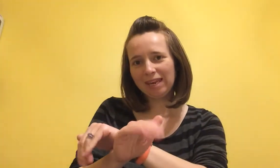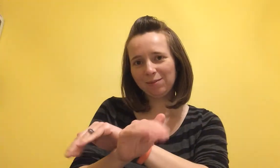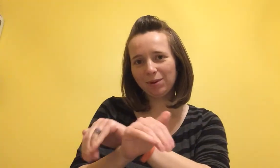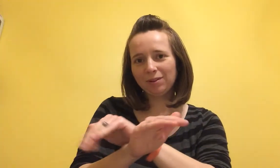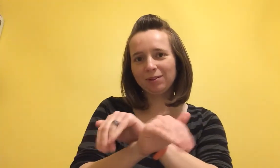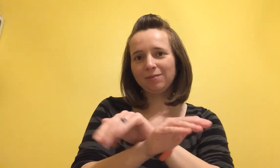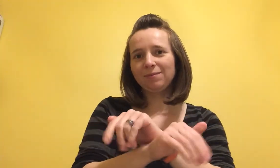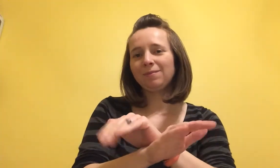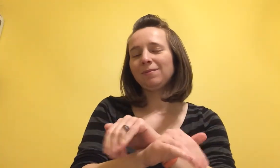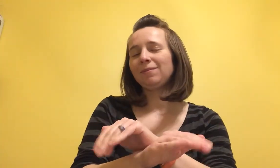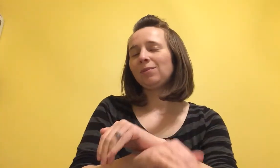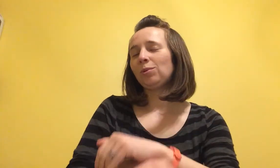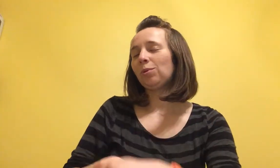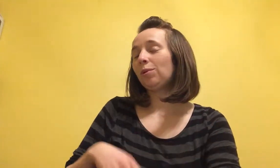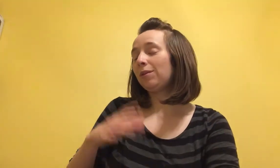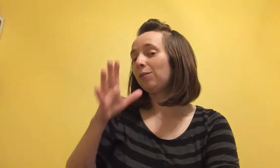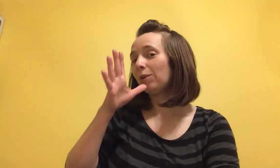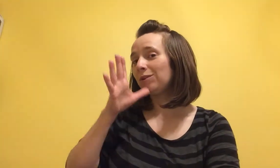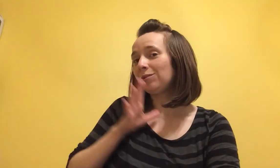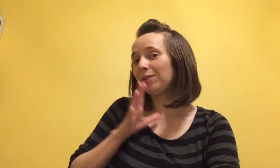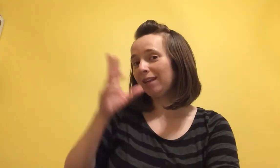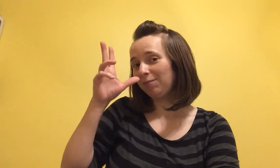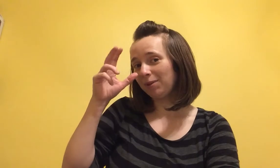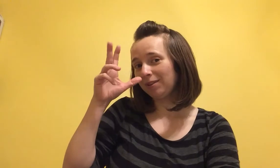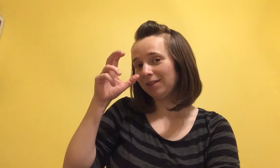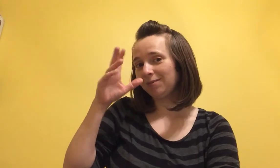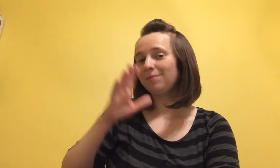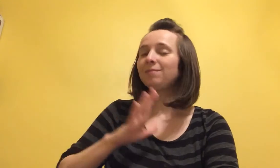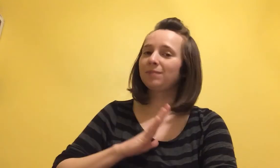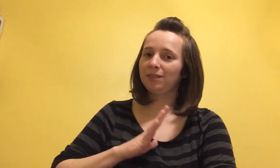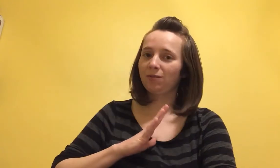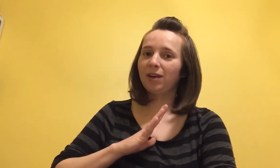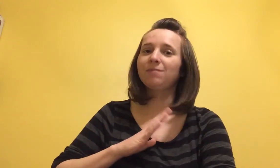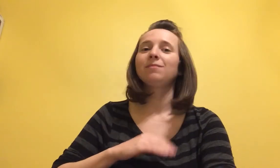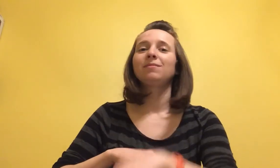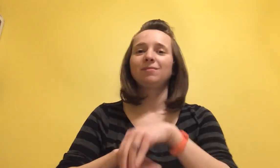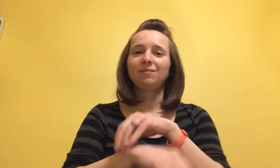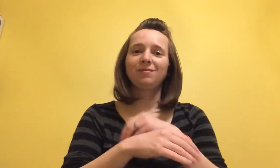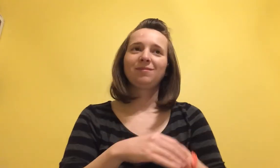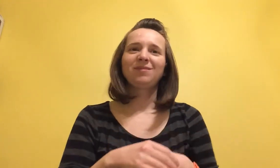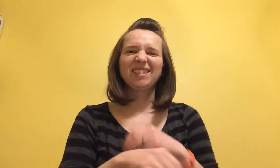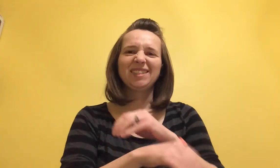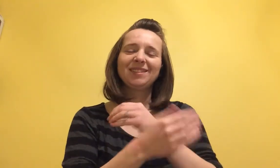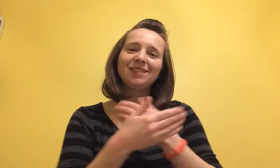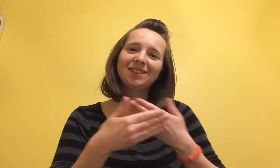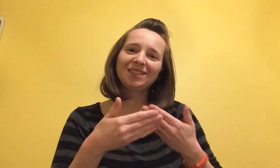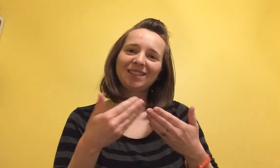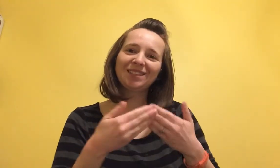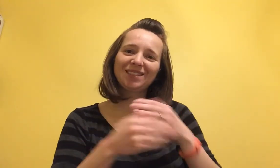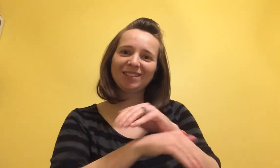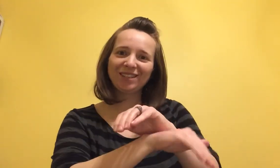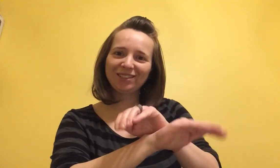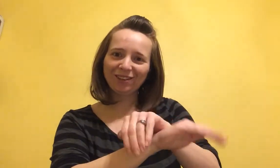ladybug ladybug or if you want to do ladybug that's fine this is just easier